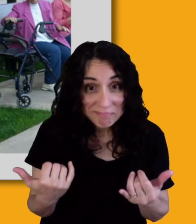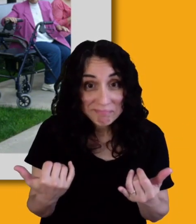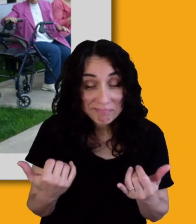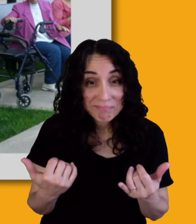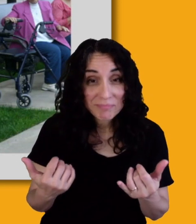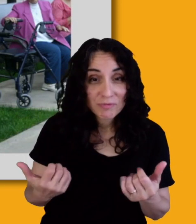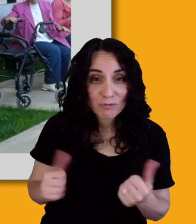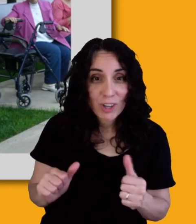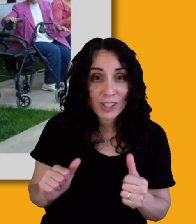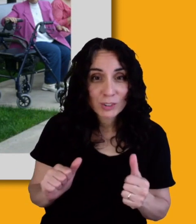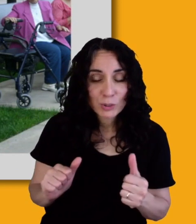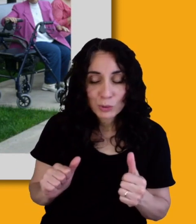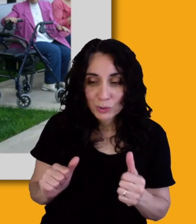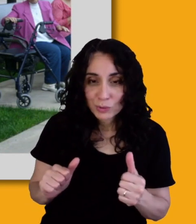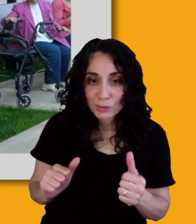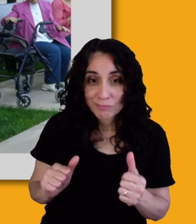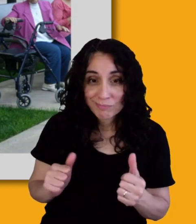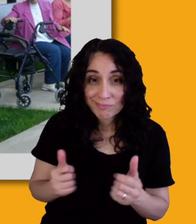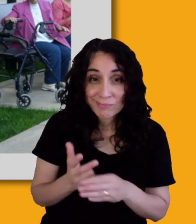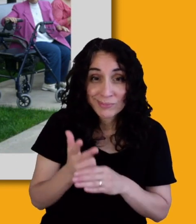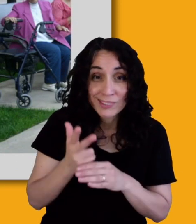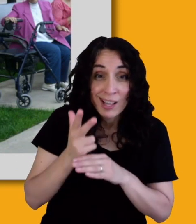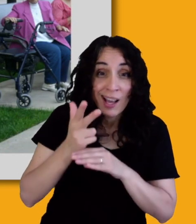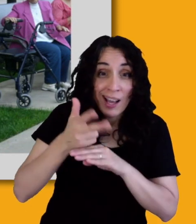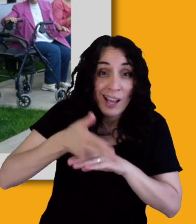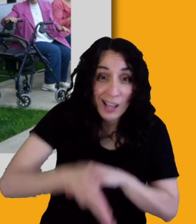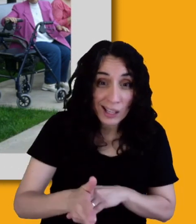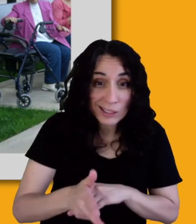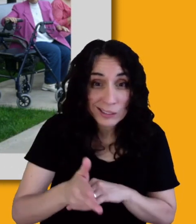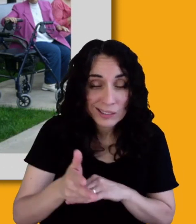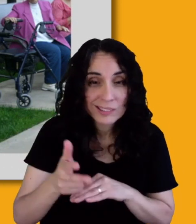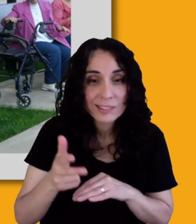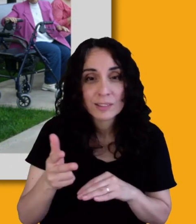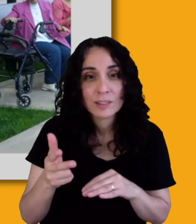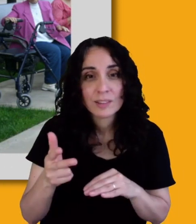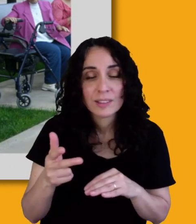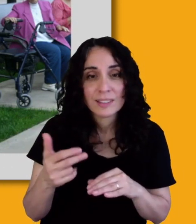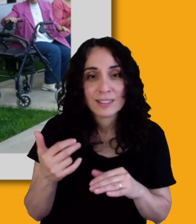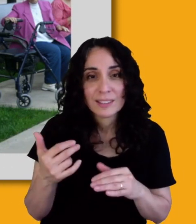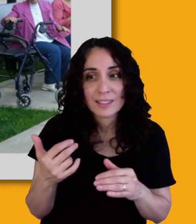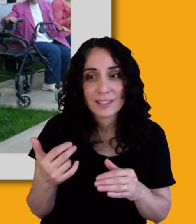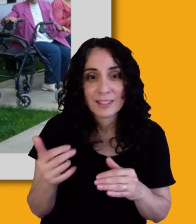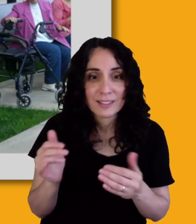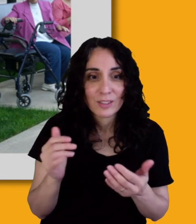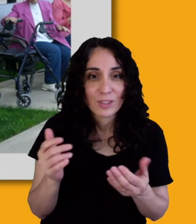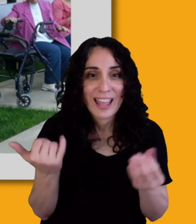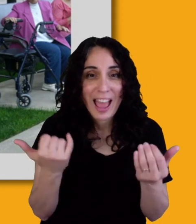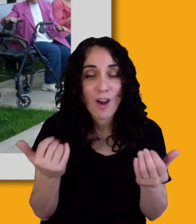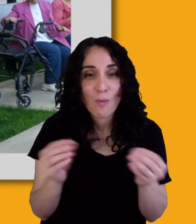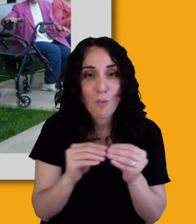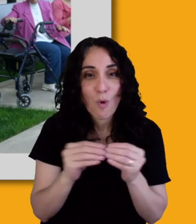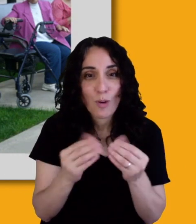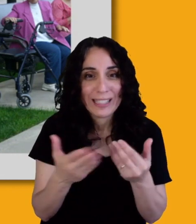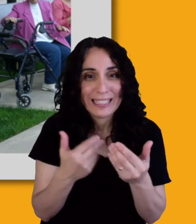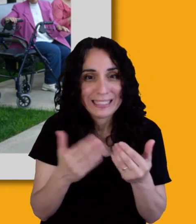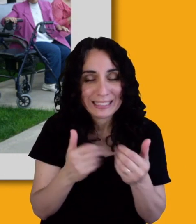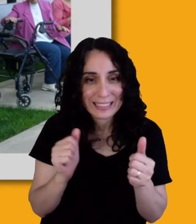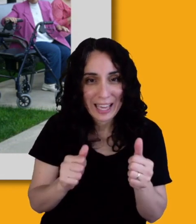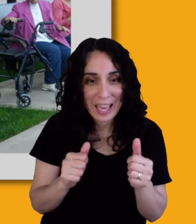down curbs. And if you build your curb cuts, these pictures are actually like, it's a series I call one day in Chicago. Right. And I have about